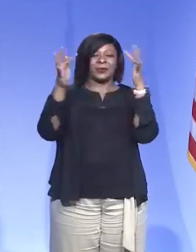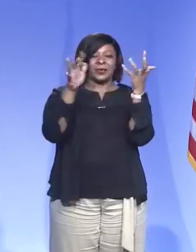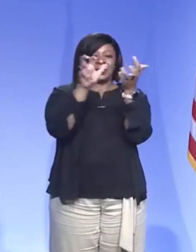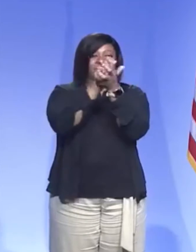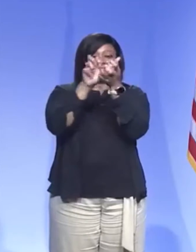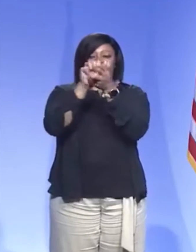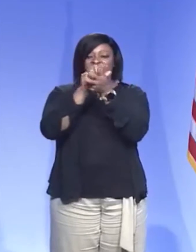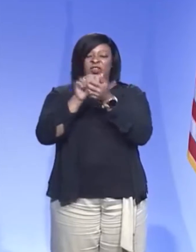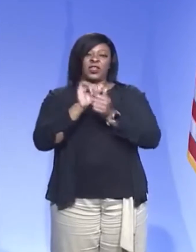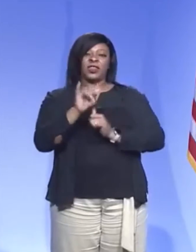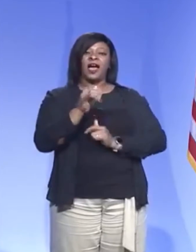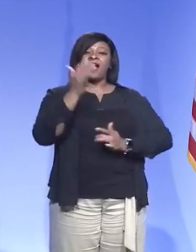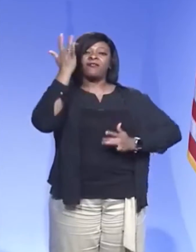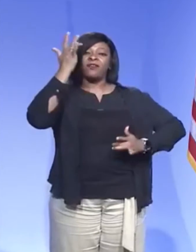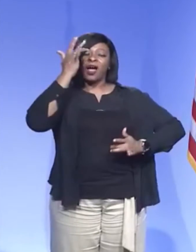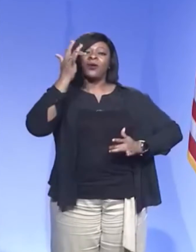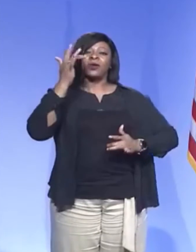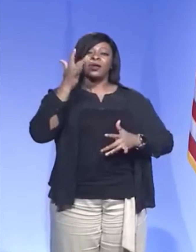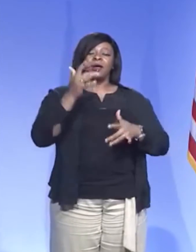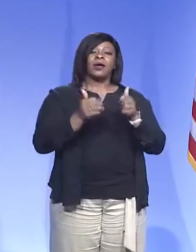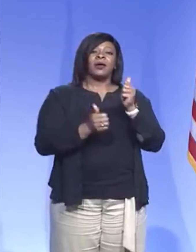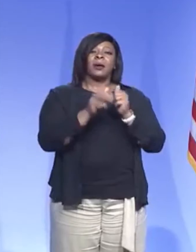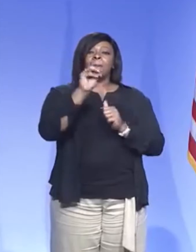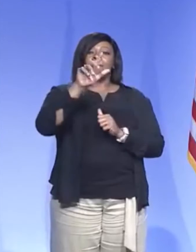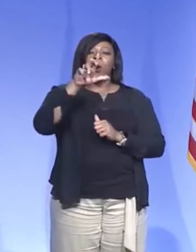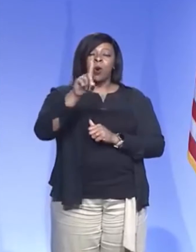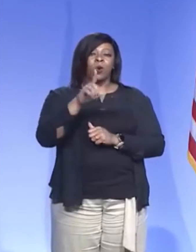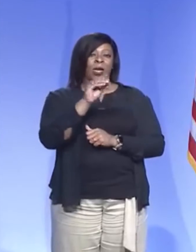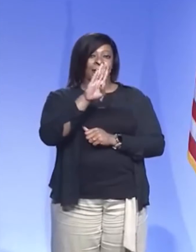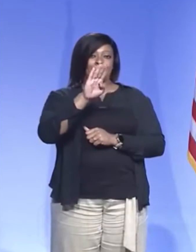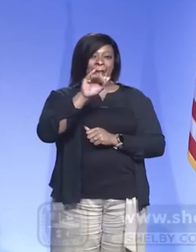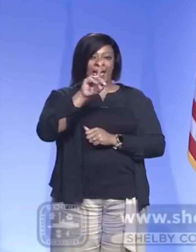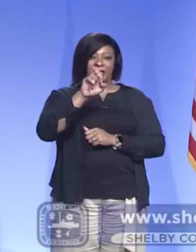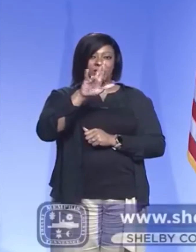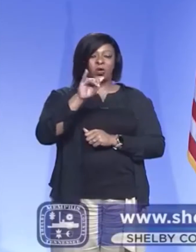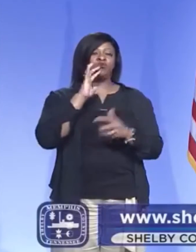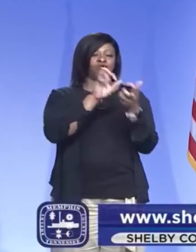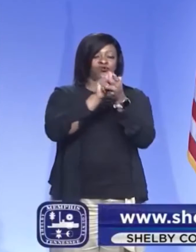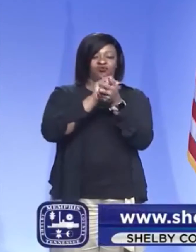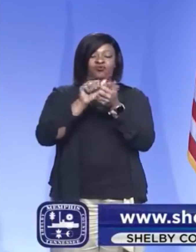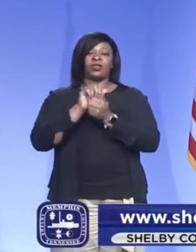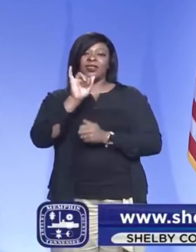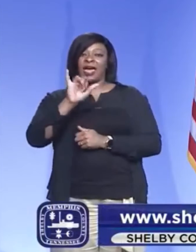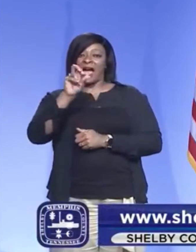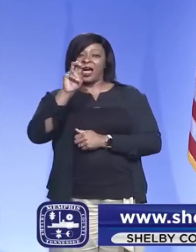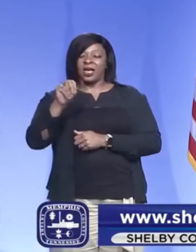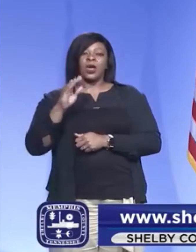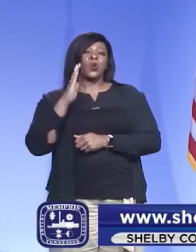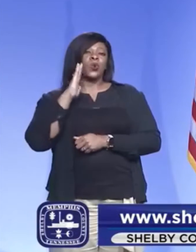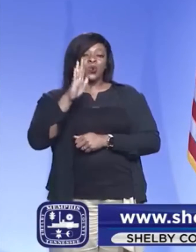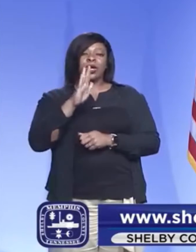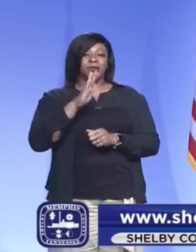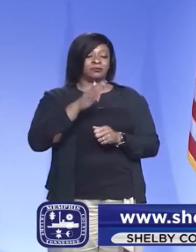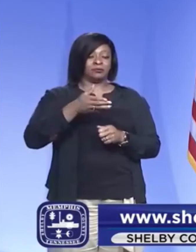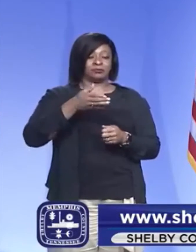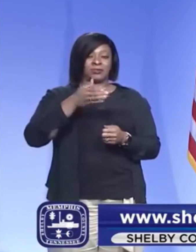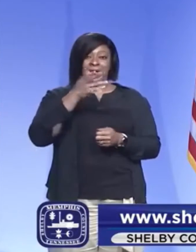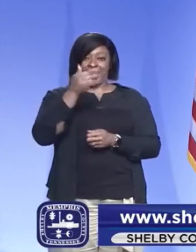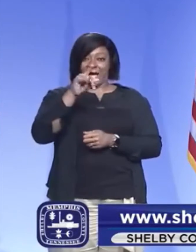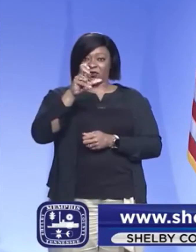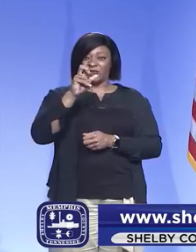kill viruses, mold spurs, and bacteria. The ions then steal away the hydrogen